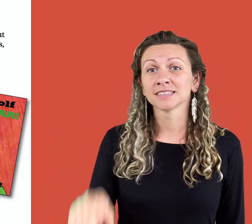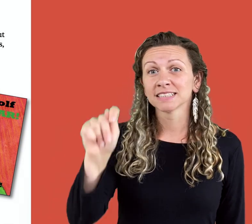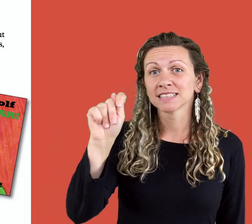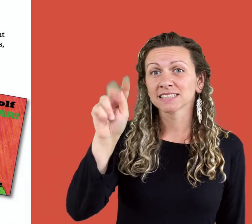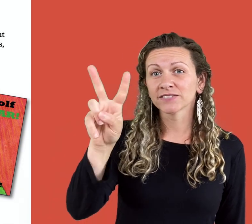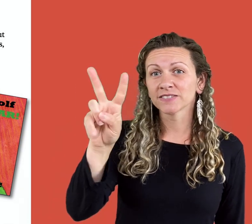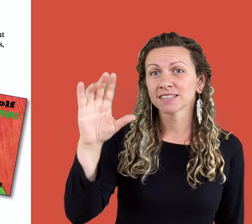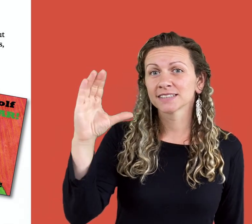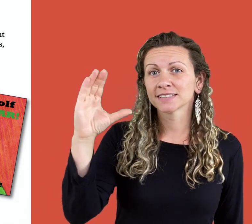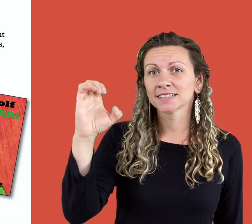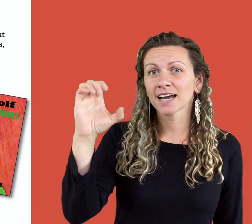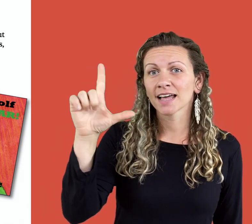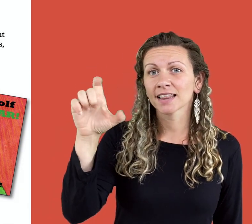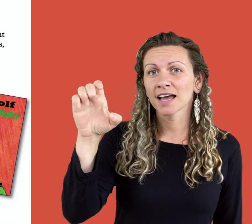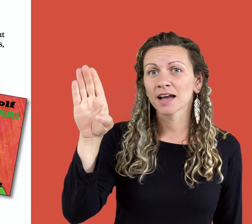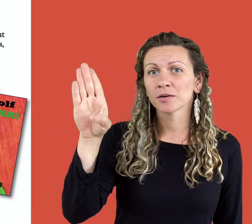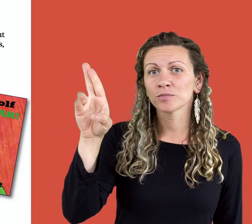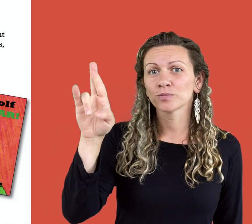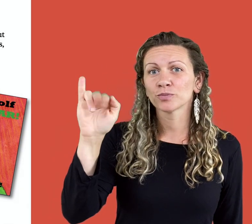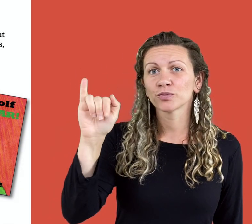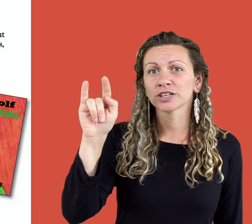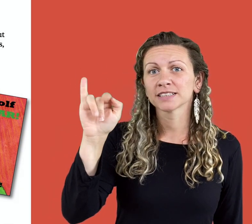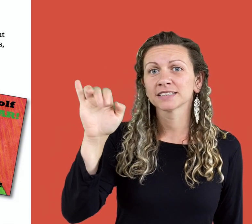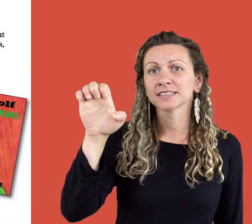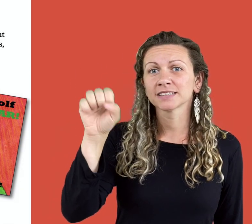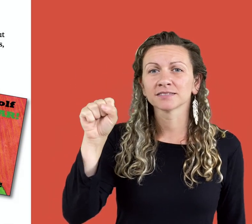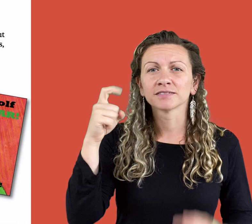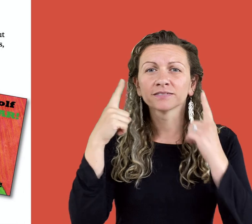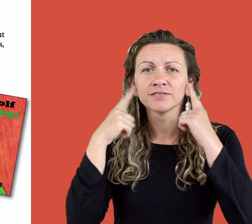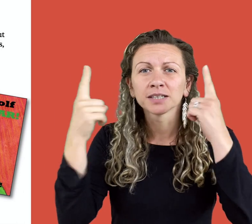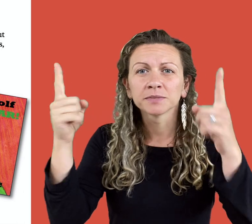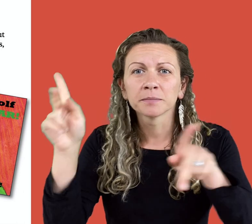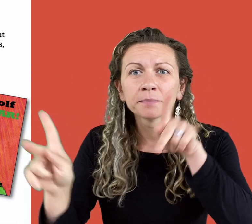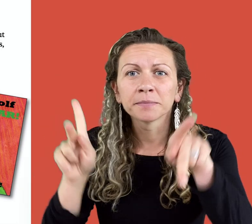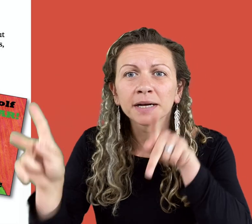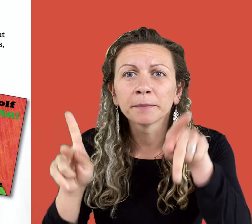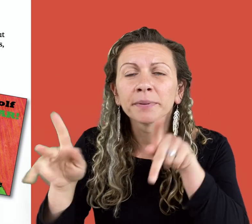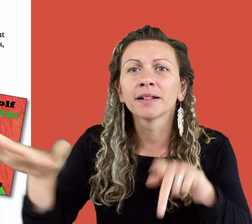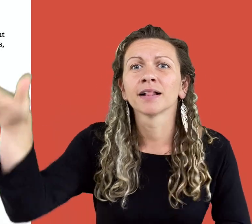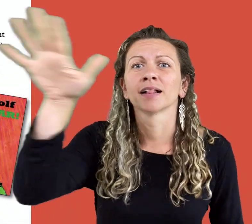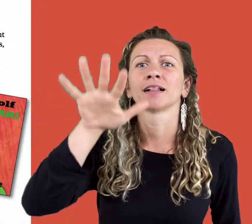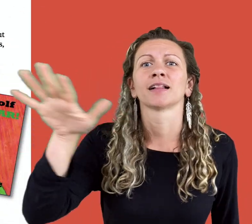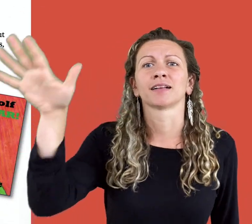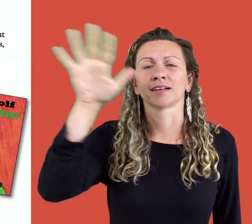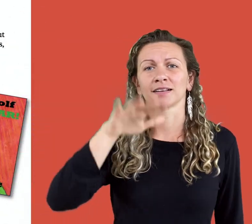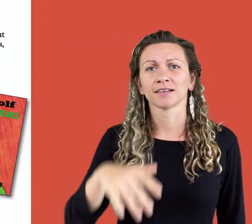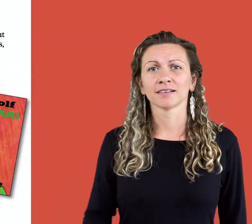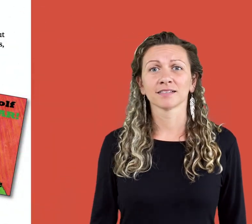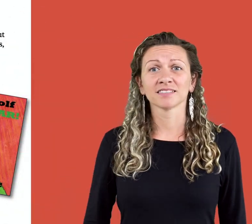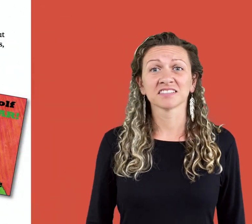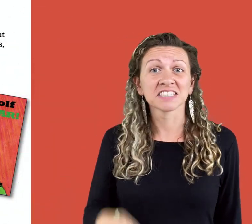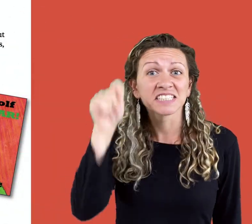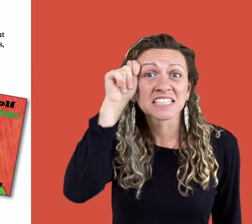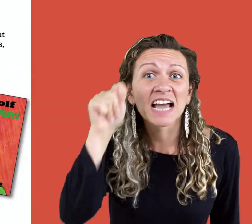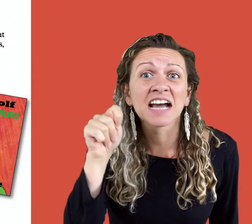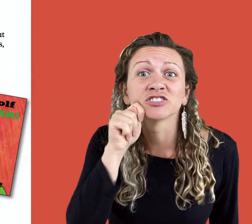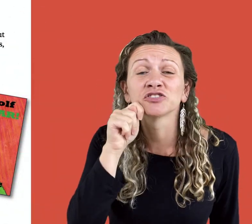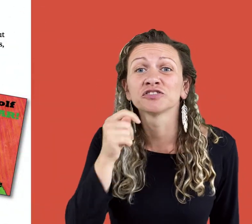TV celebrities, famous people, and even spotty